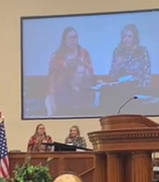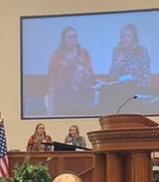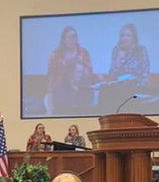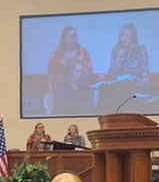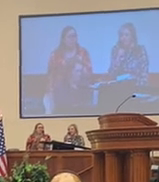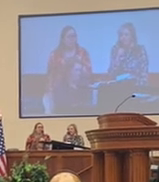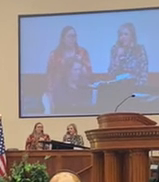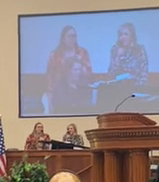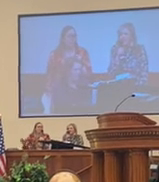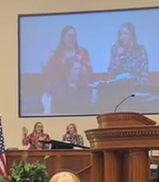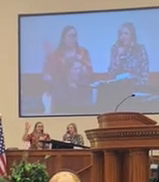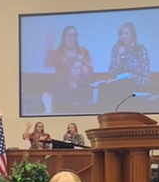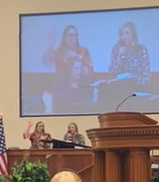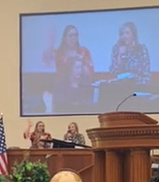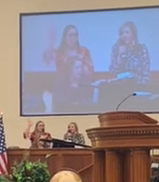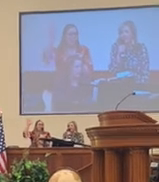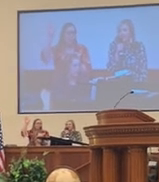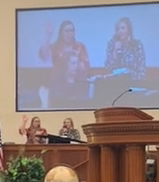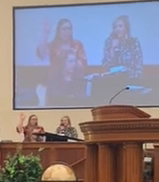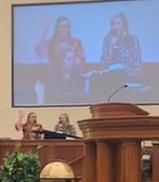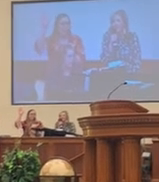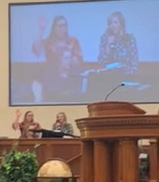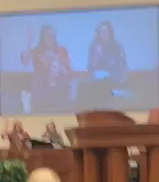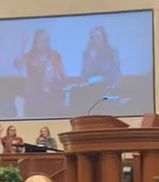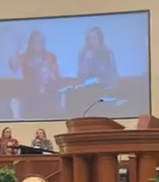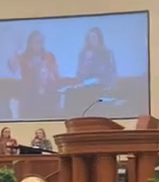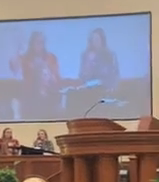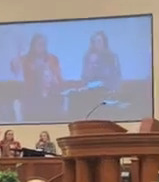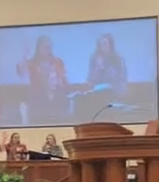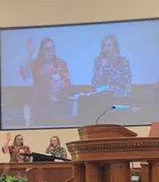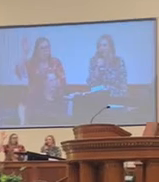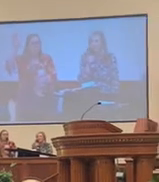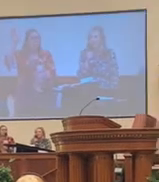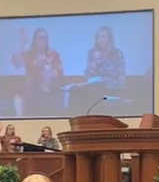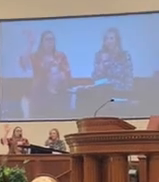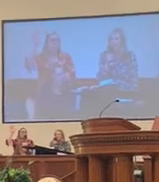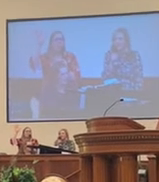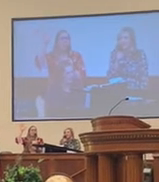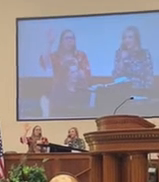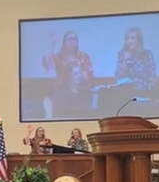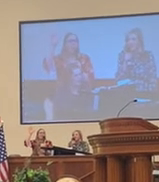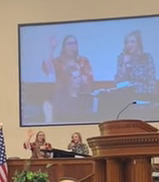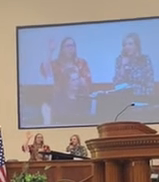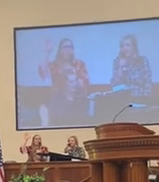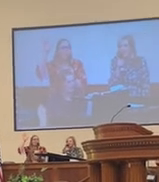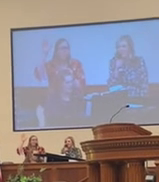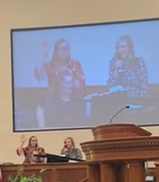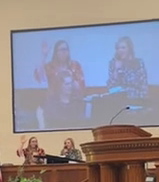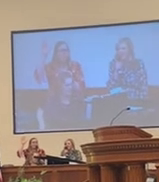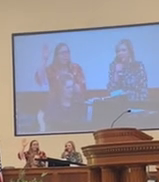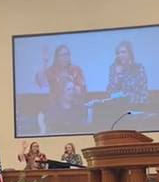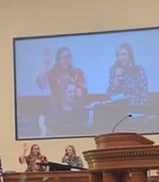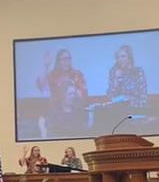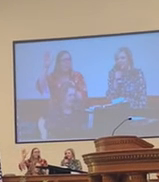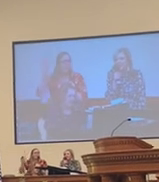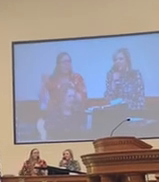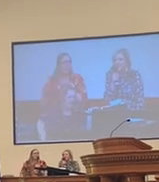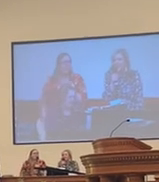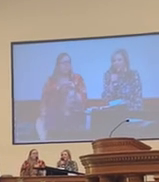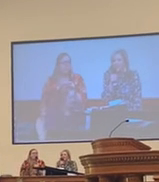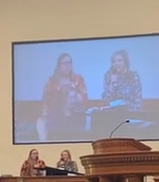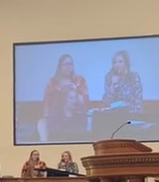Thank you, Jesus For the blood of God Amen